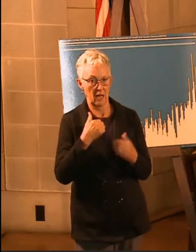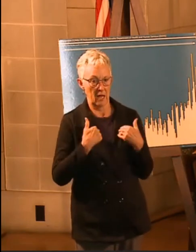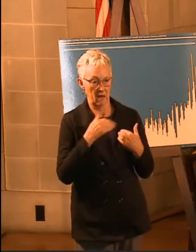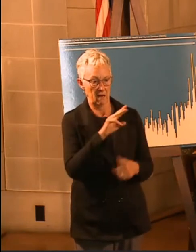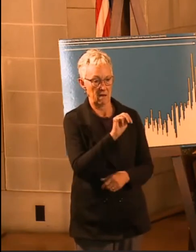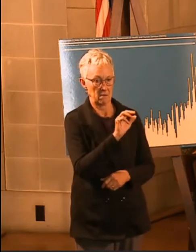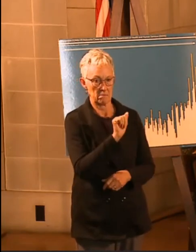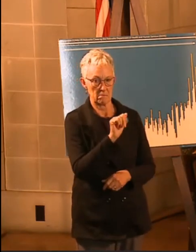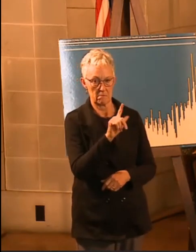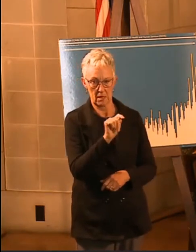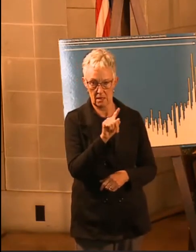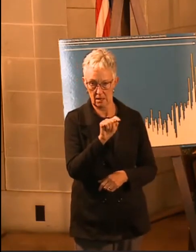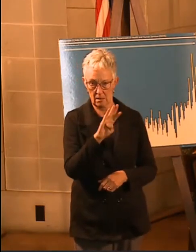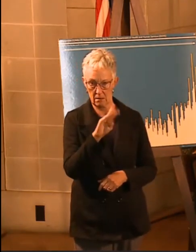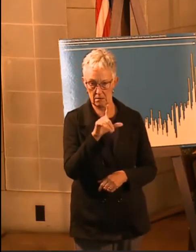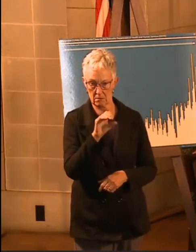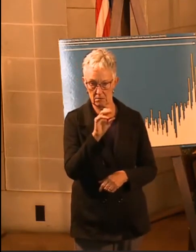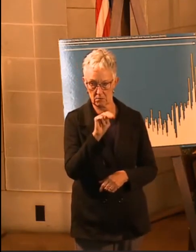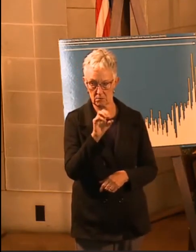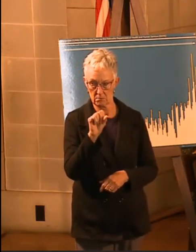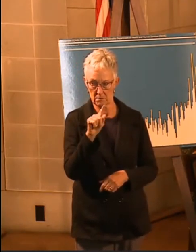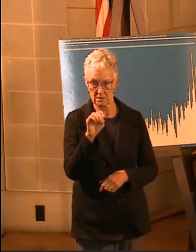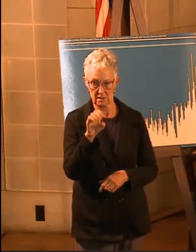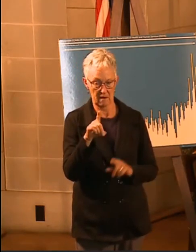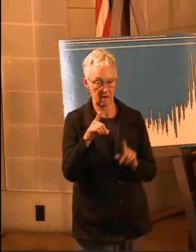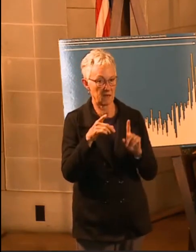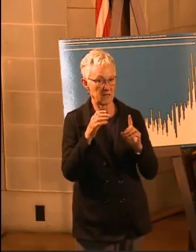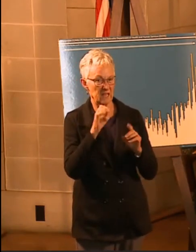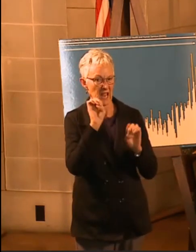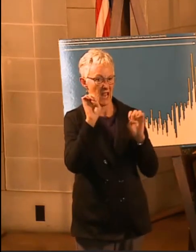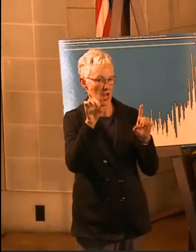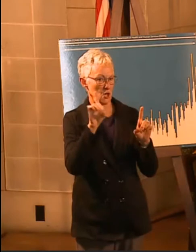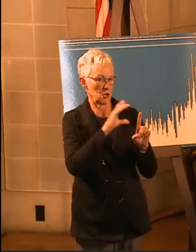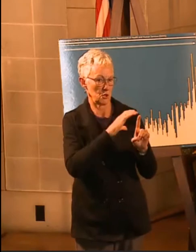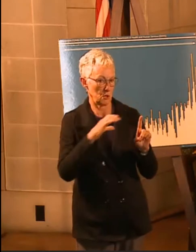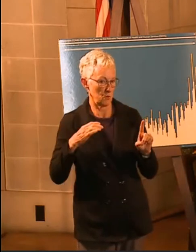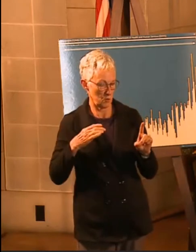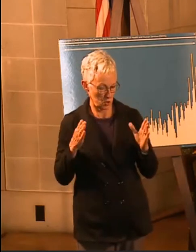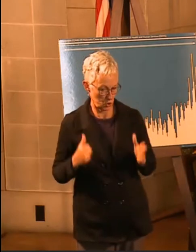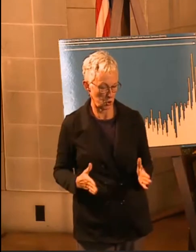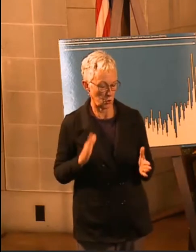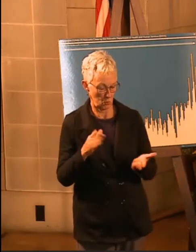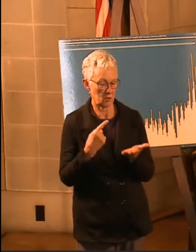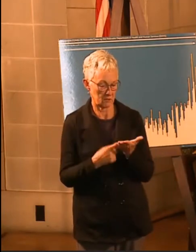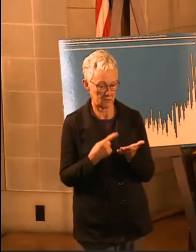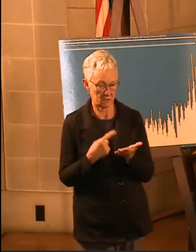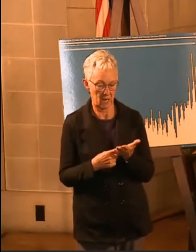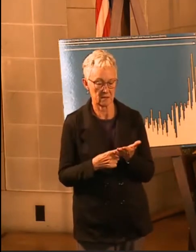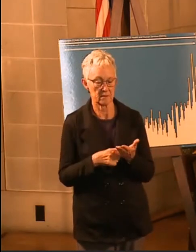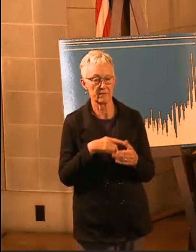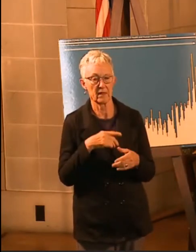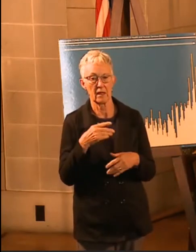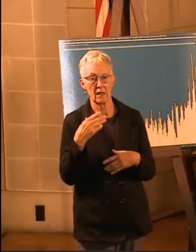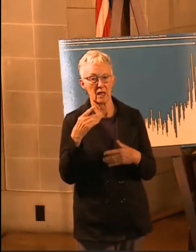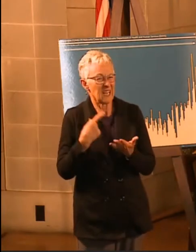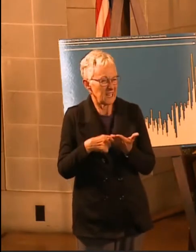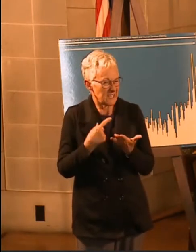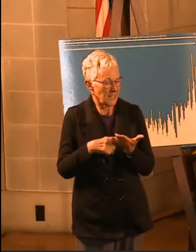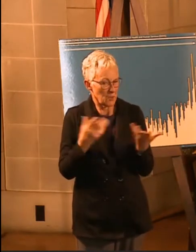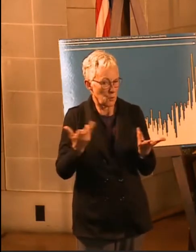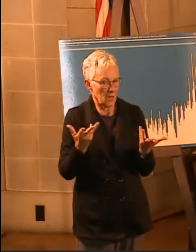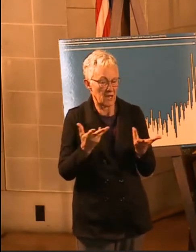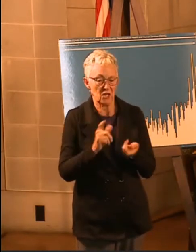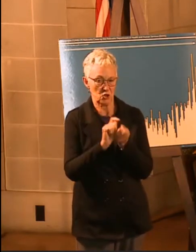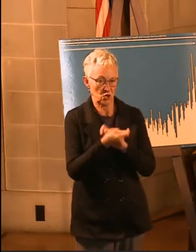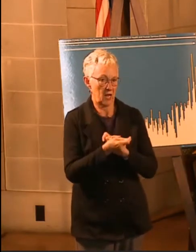schools. And the three topics will broadly be our changes to our DHM, a program we have for staffing with regard